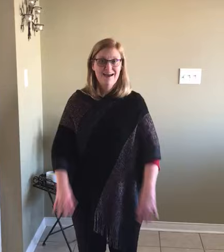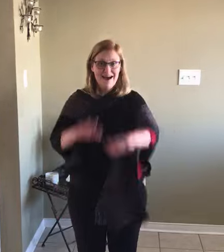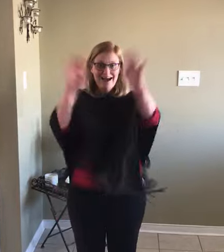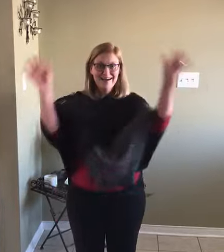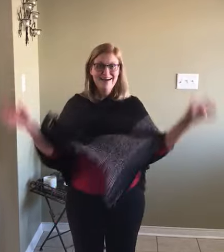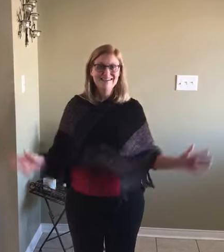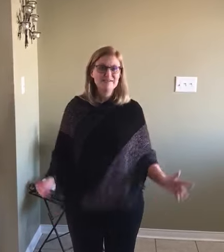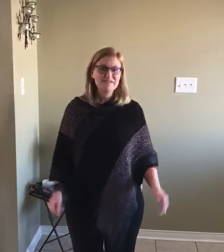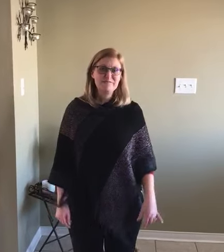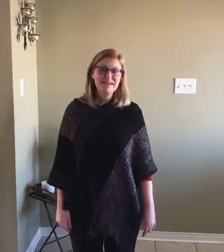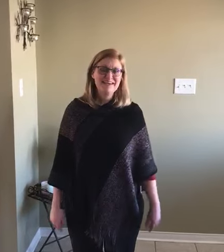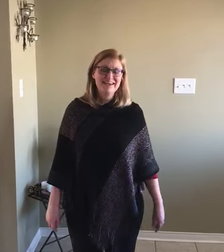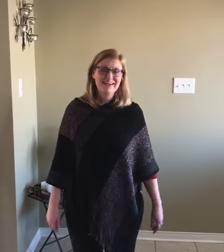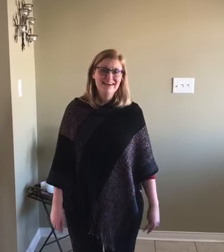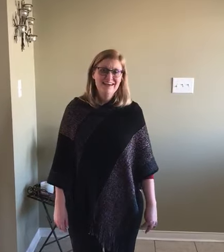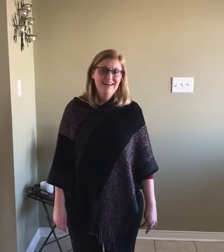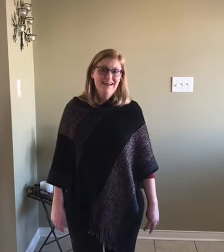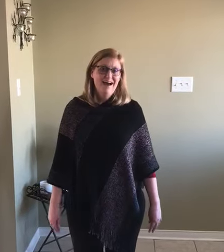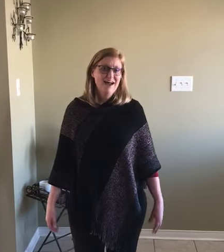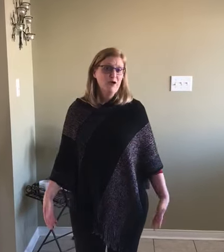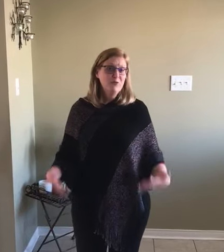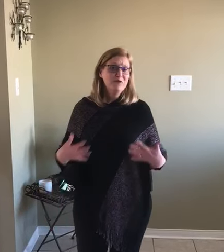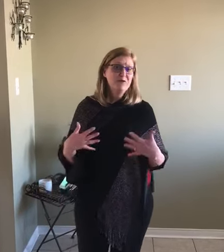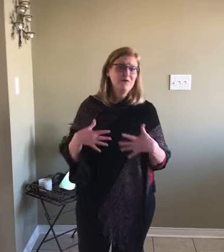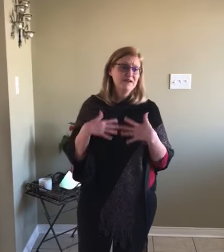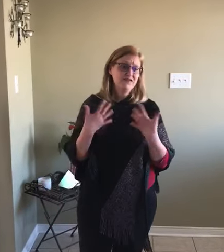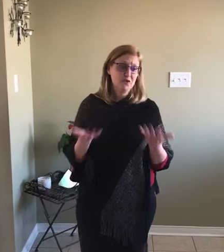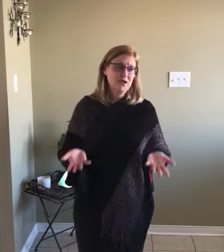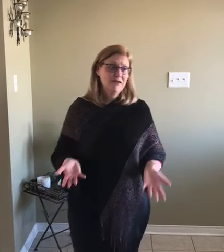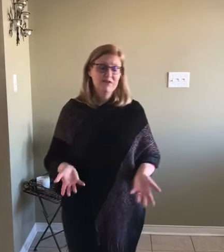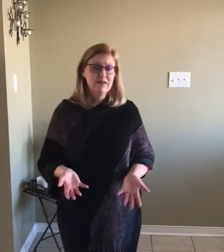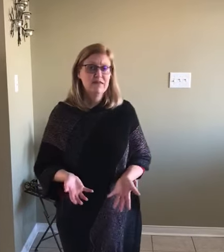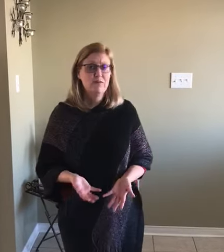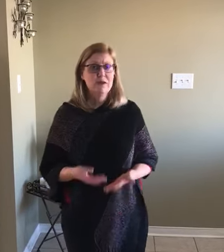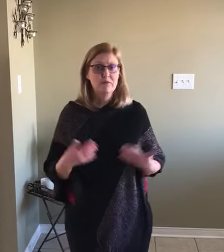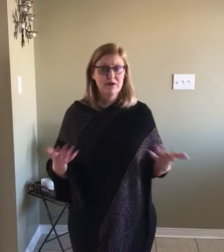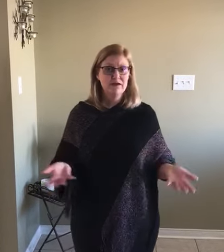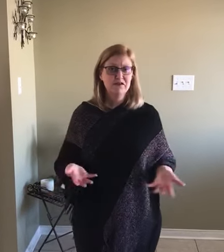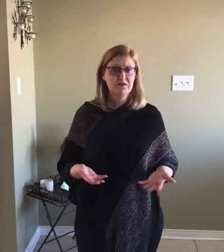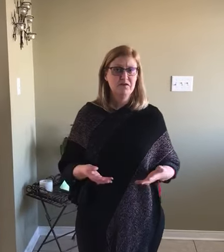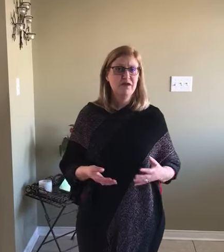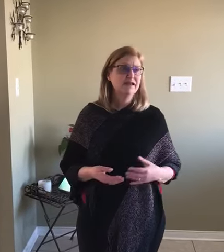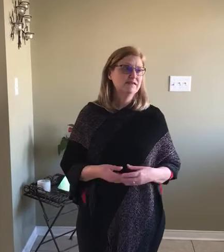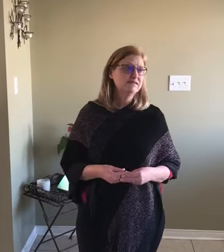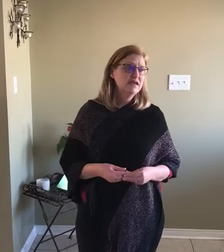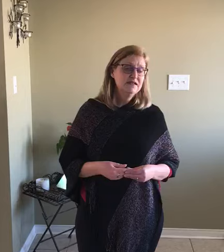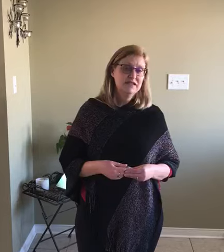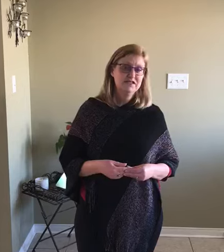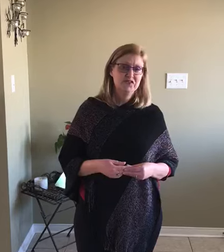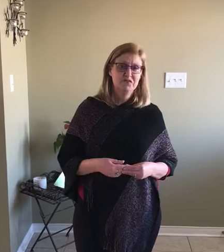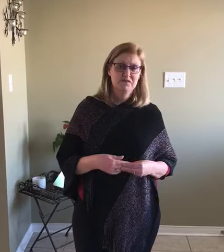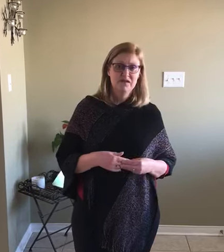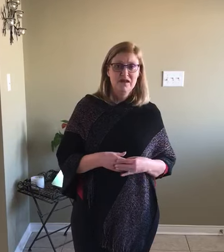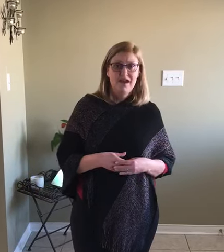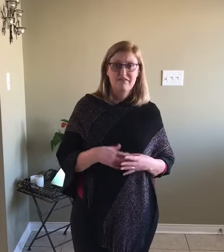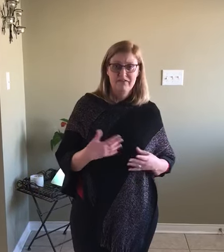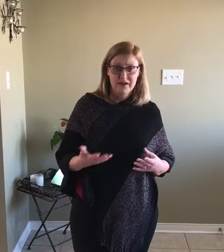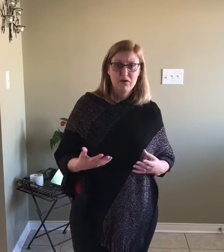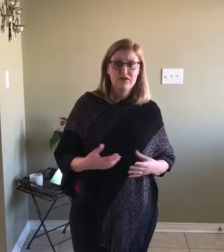Hi guys, it's Miss P. I hope you enjoy everything that we bring to you and send you and have fun with